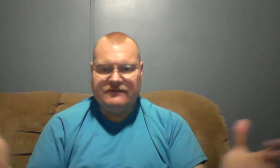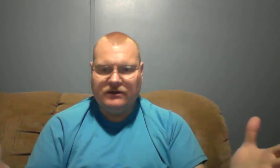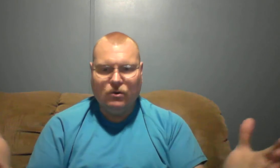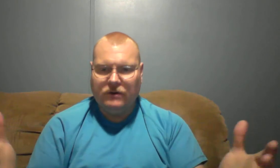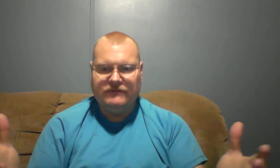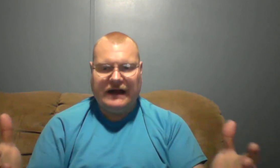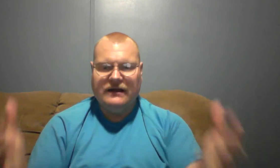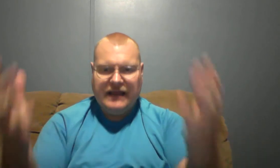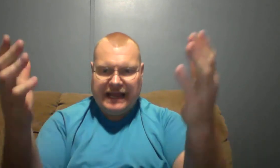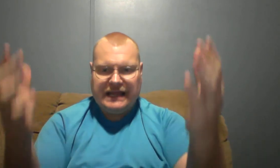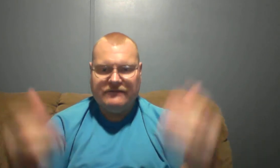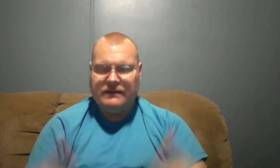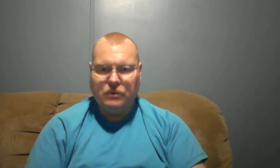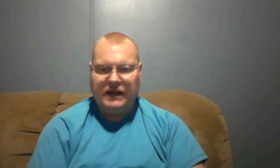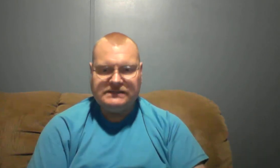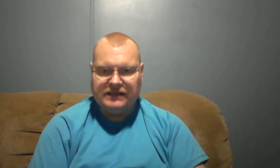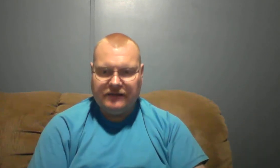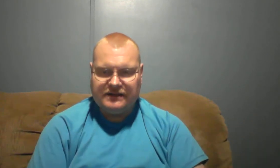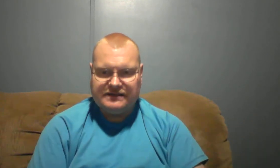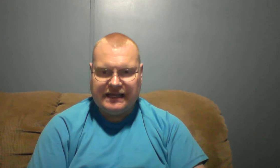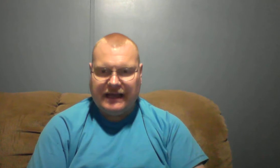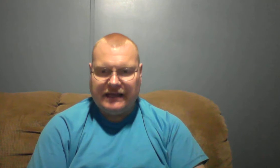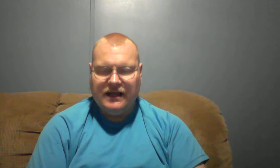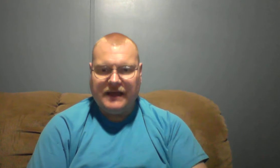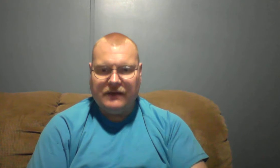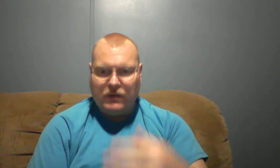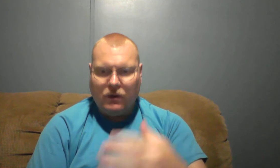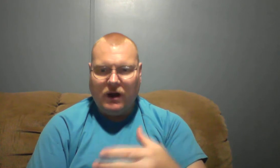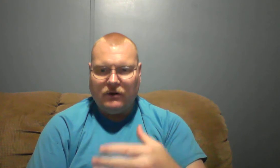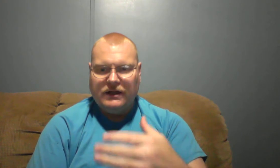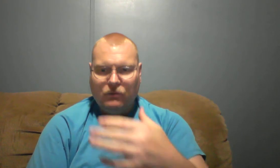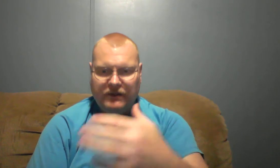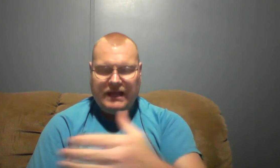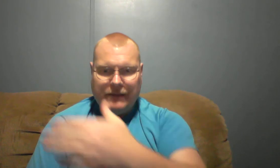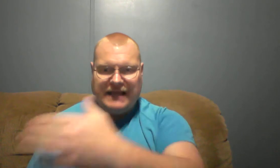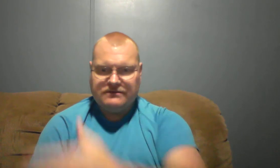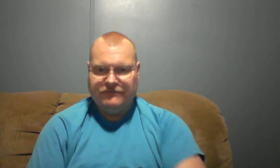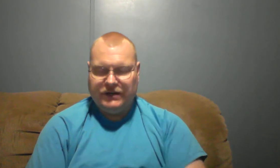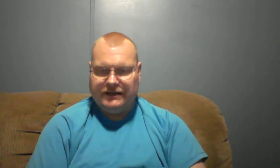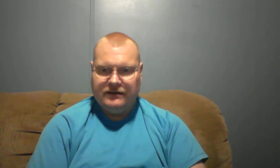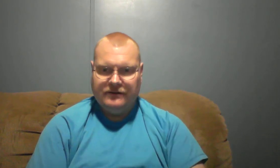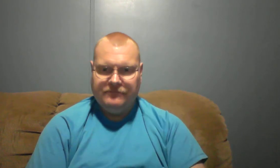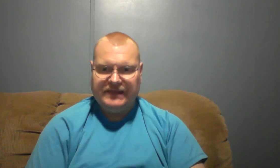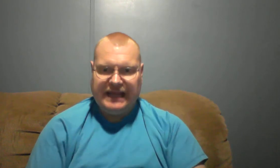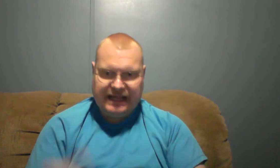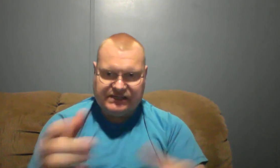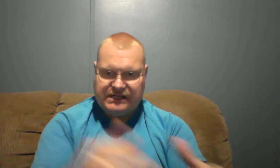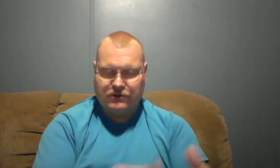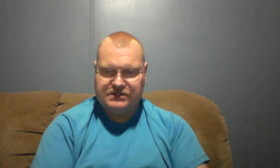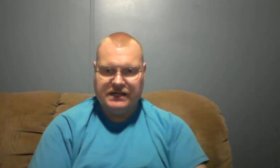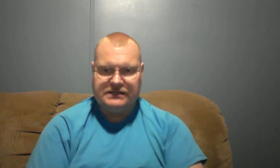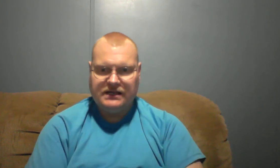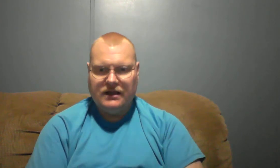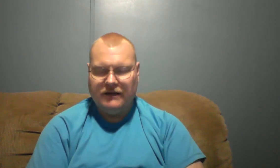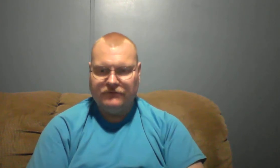glorify and give Him praise enough to say that, that we walk with Him as a friend. That He considers us a friend.